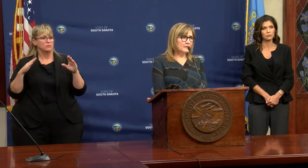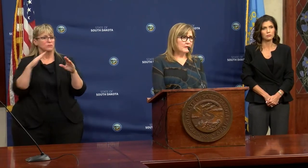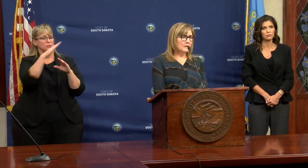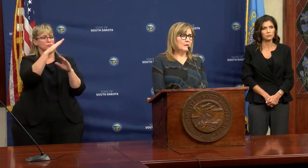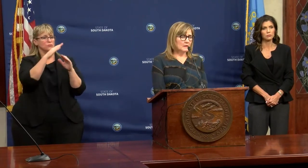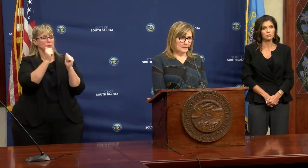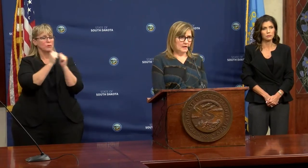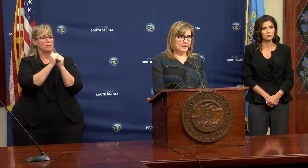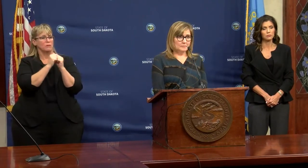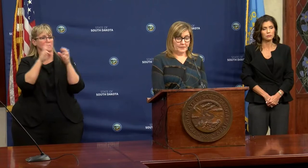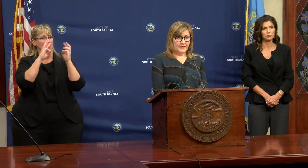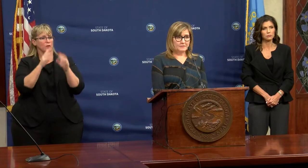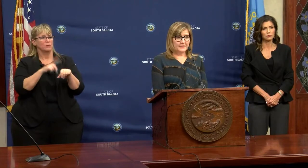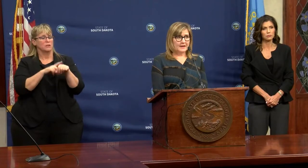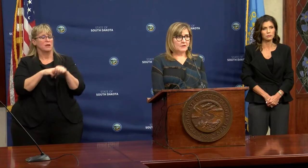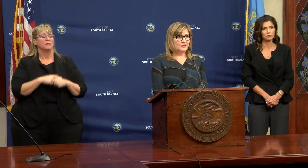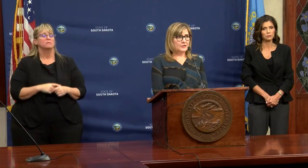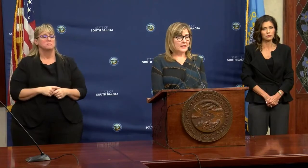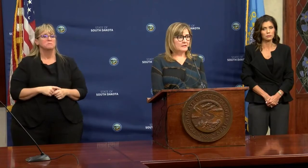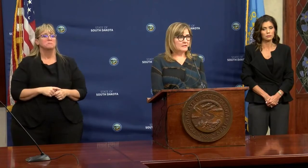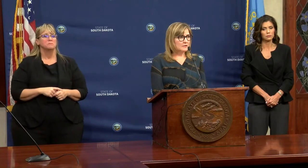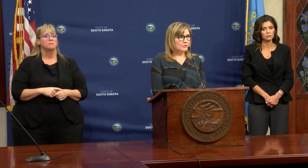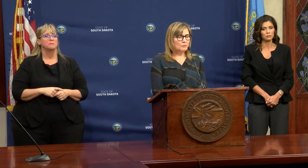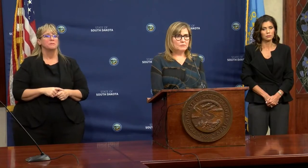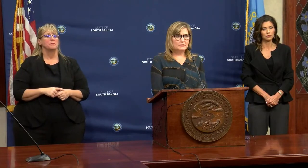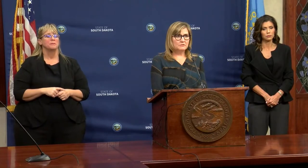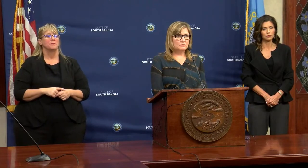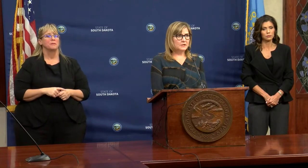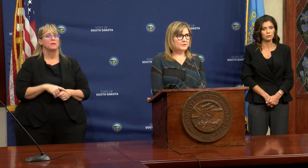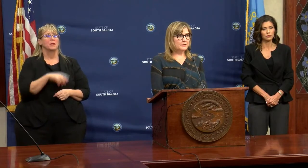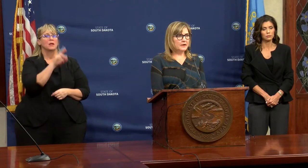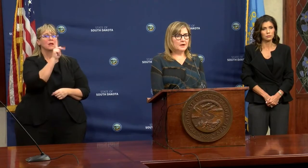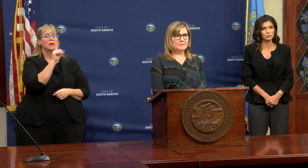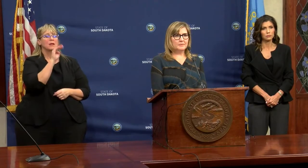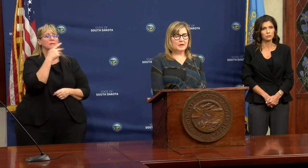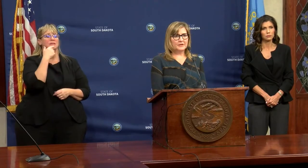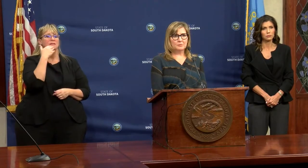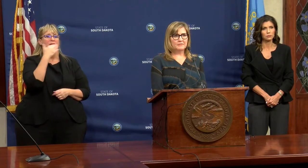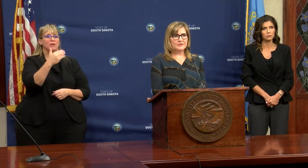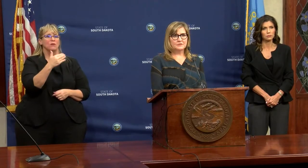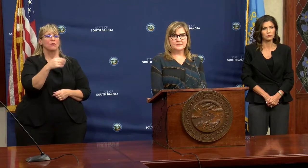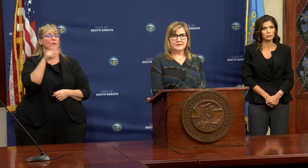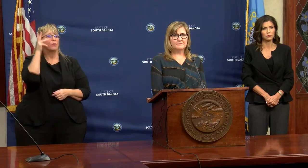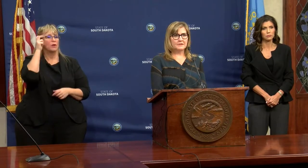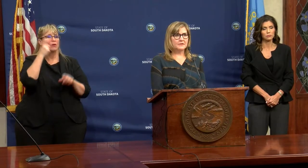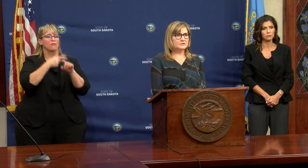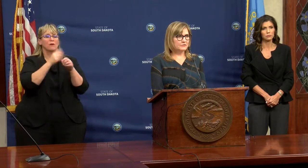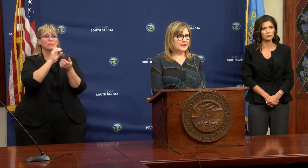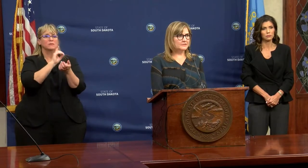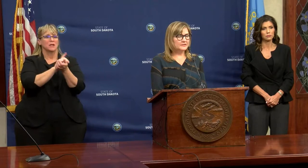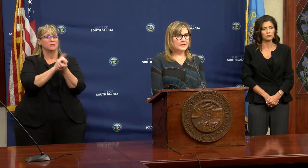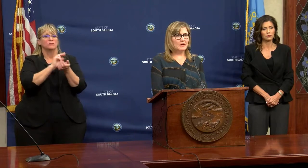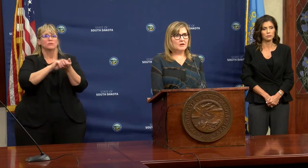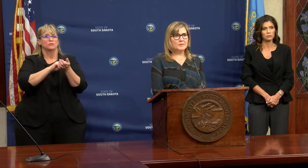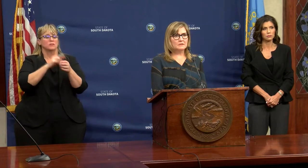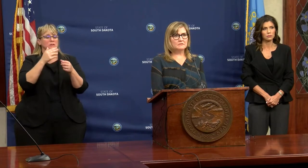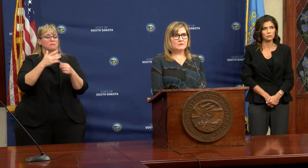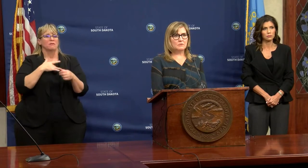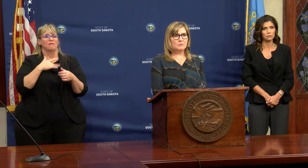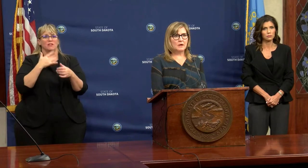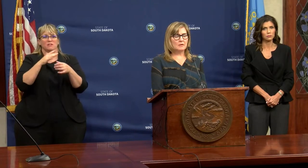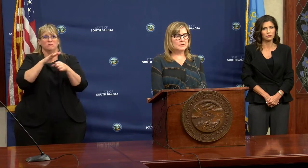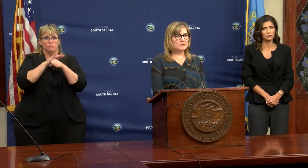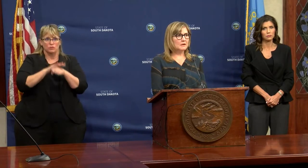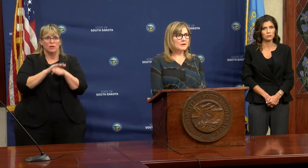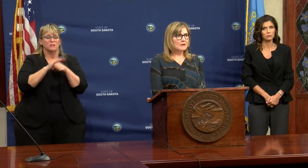wintertime? Well, thank you for that question. I, you know, we do hear from healthcare professionals that are feeling stressed. And